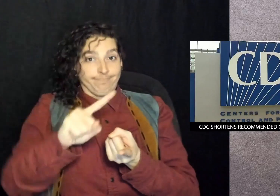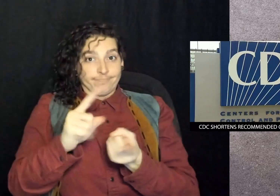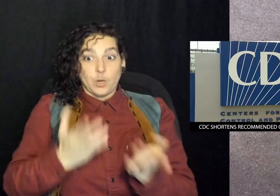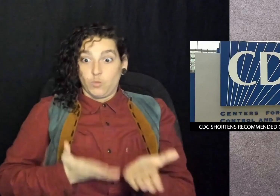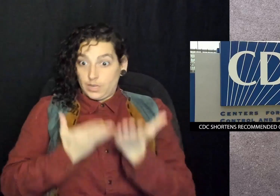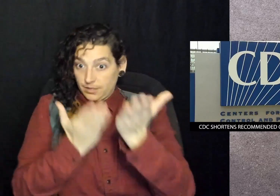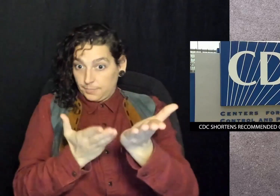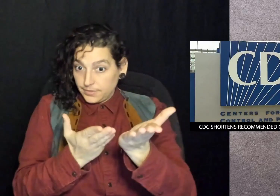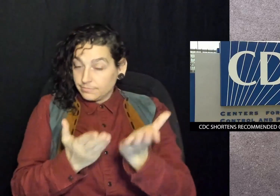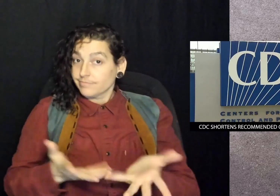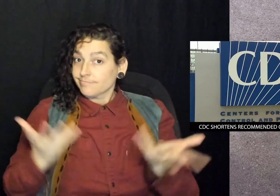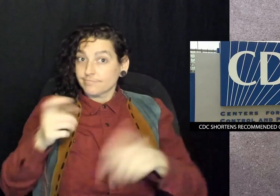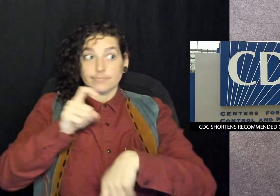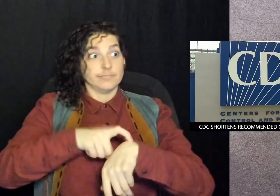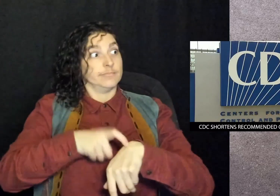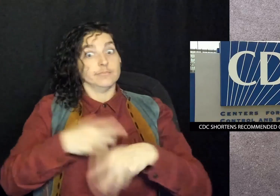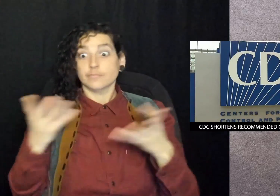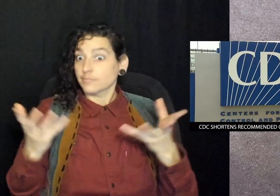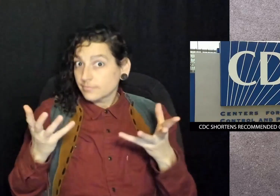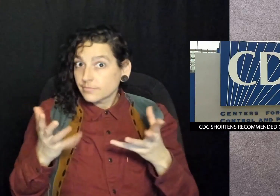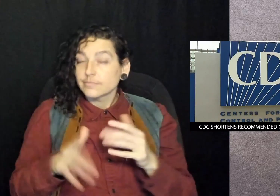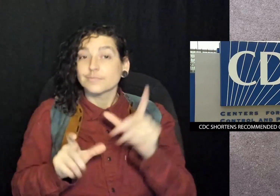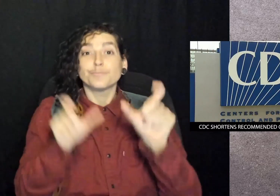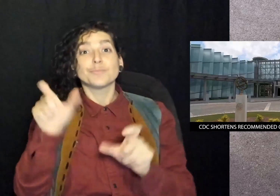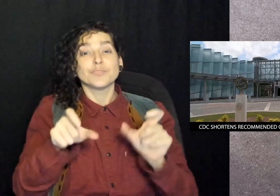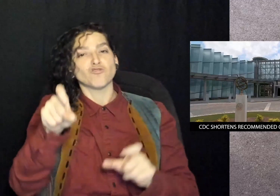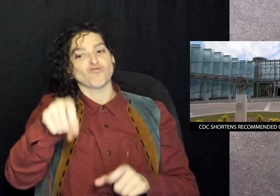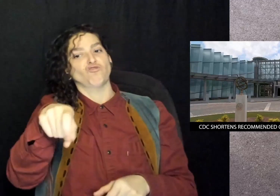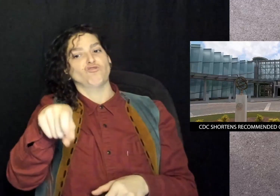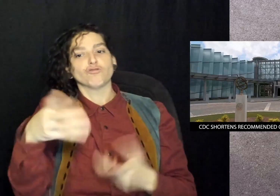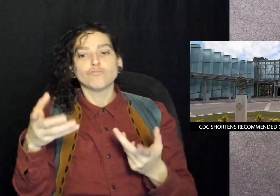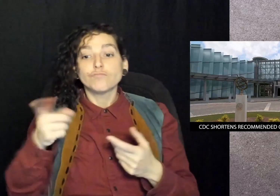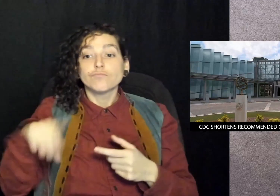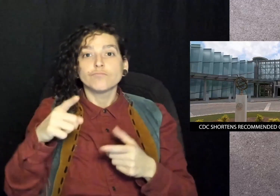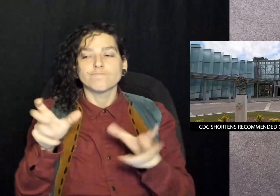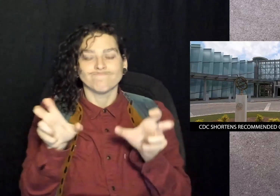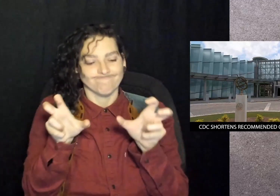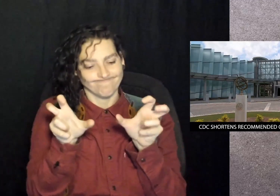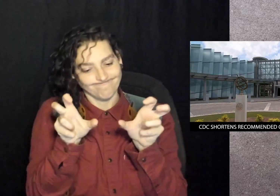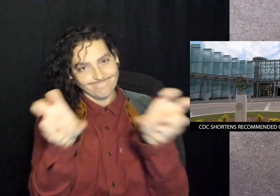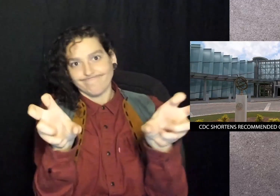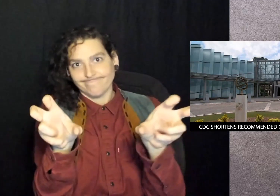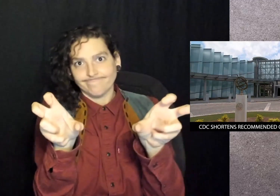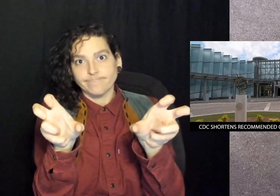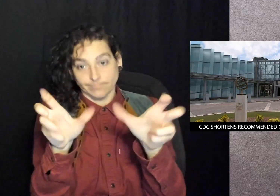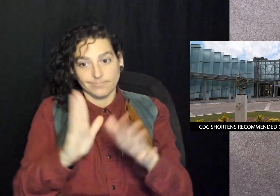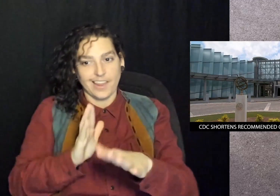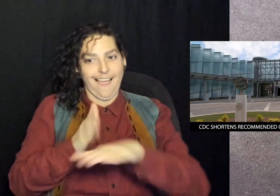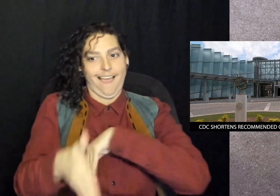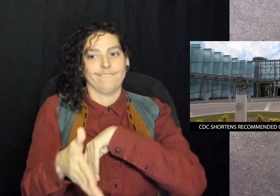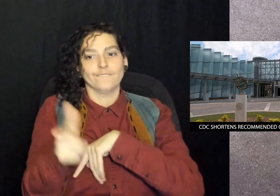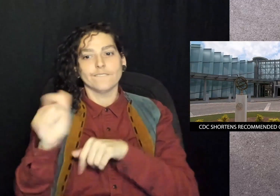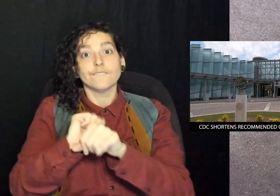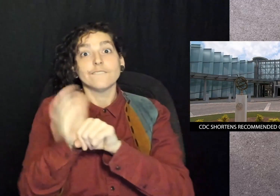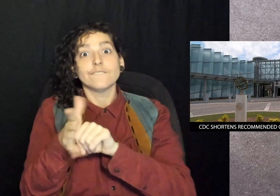The U.S. for Disease Control and Prevention has shortened the recommended time that people should isolate